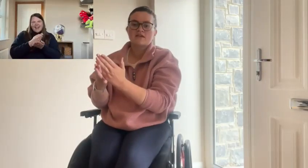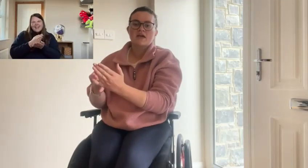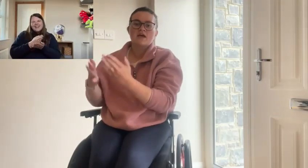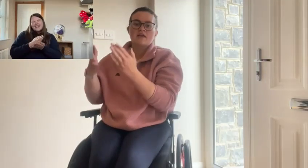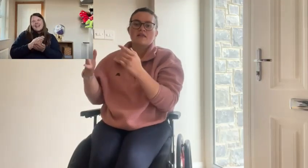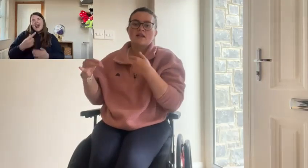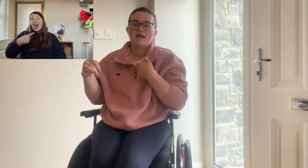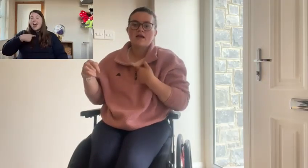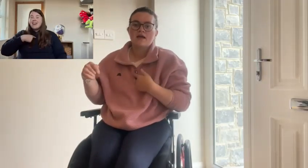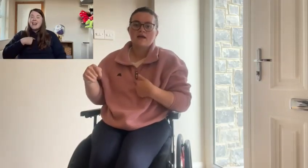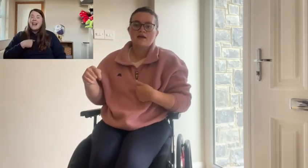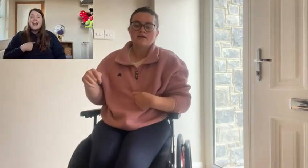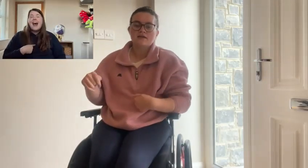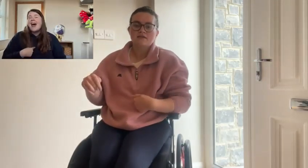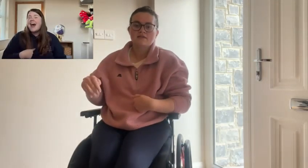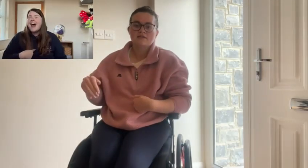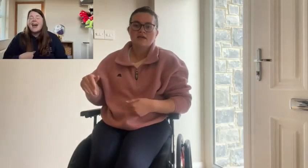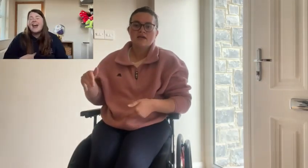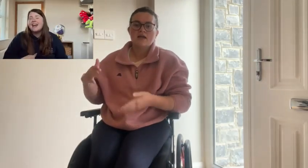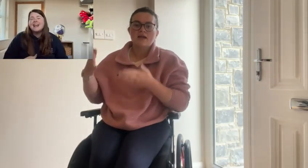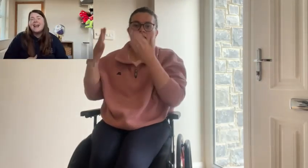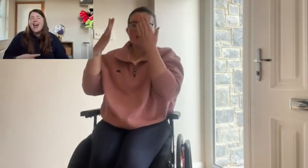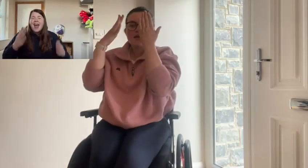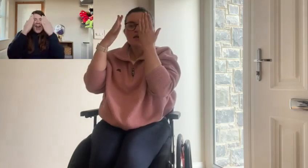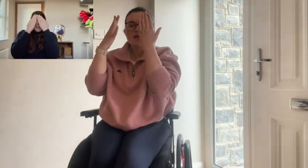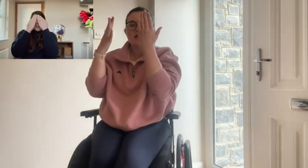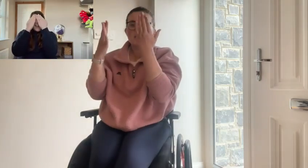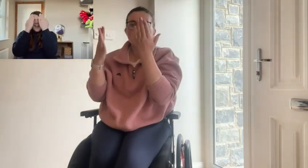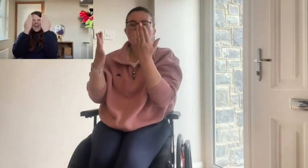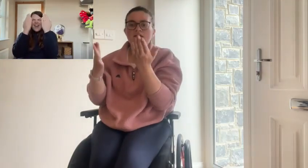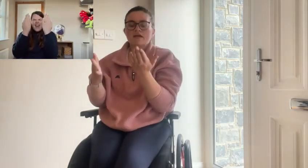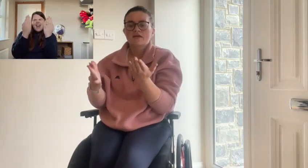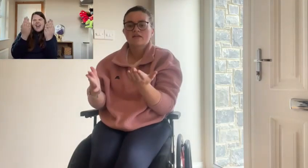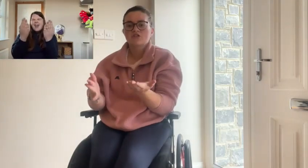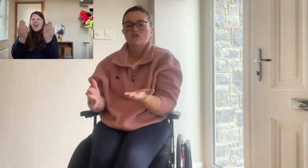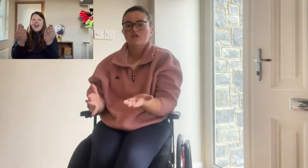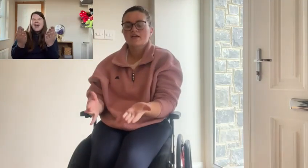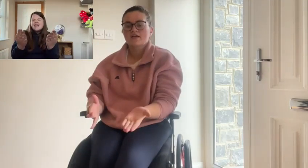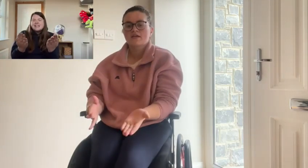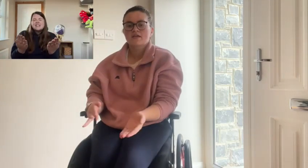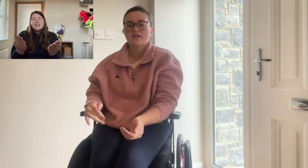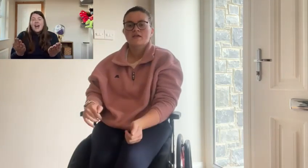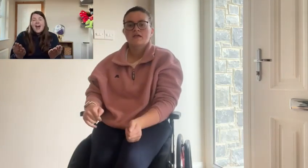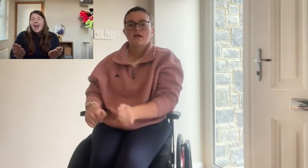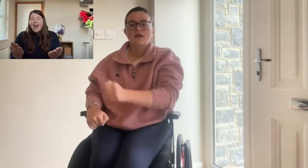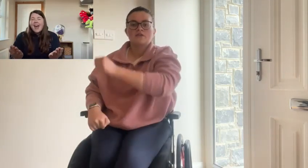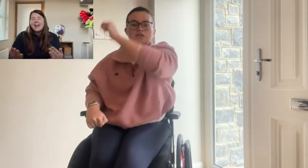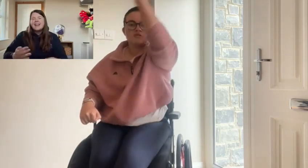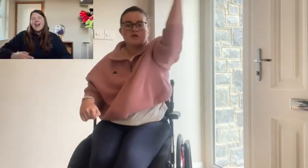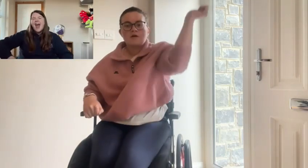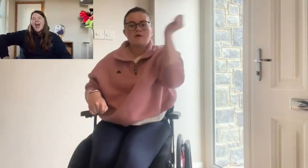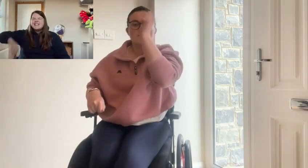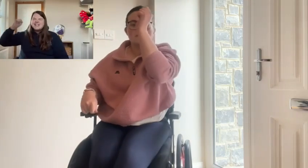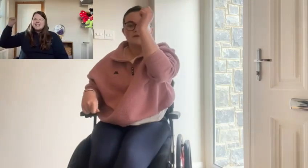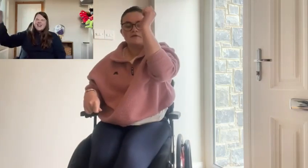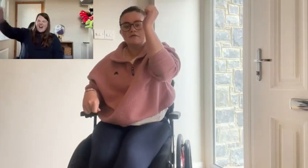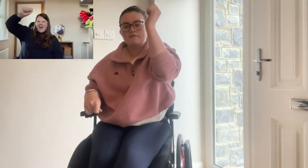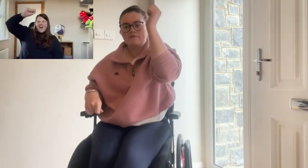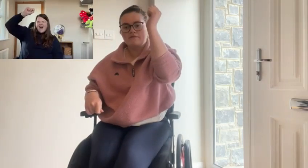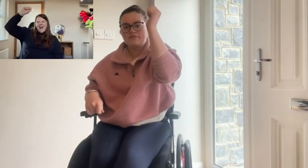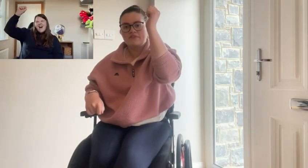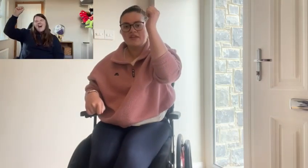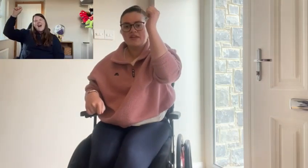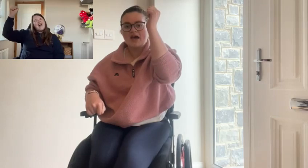the light, and let it shine, just